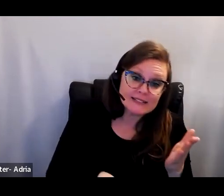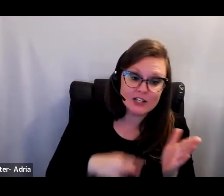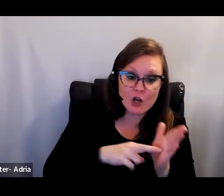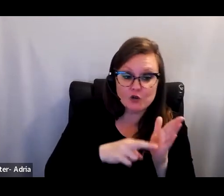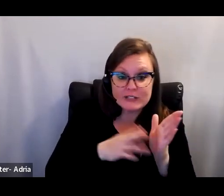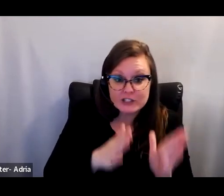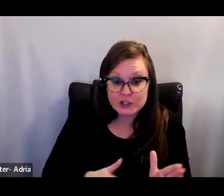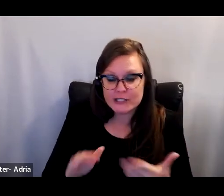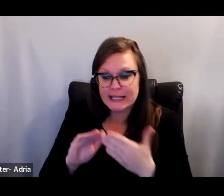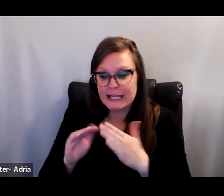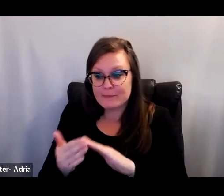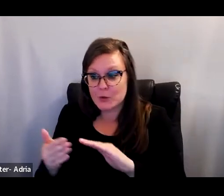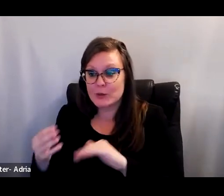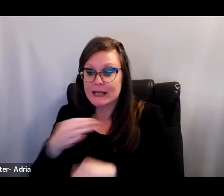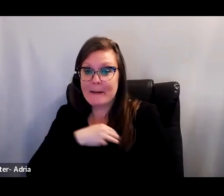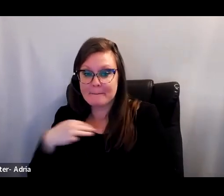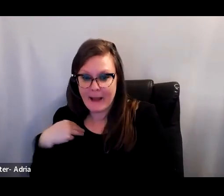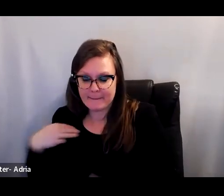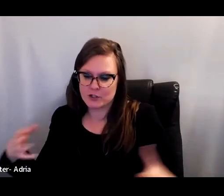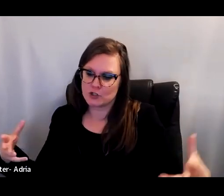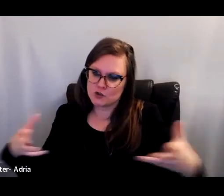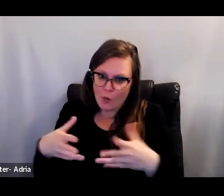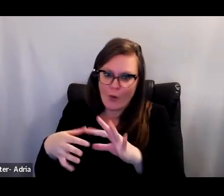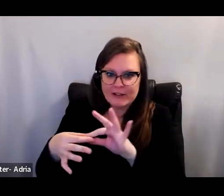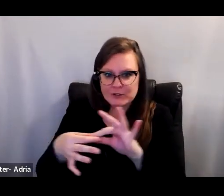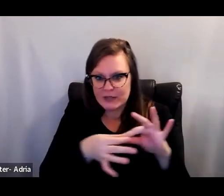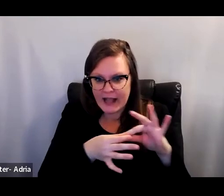members join to address pressing educational problems.